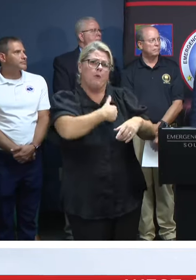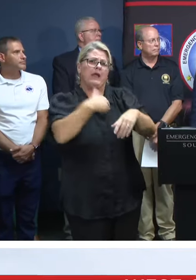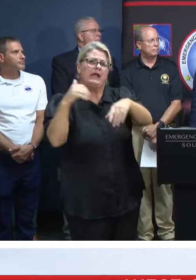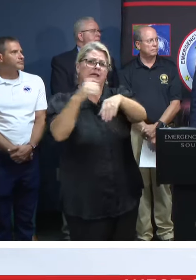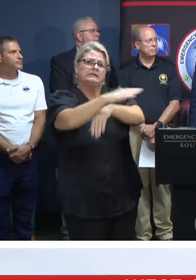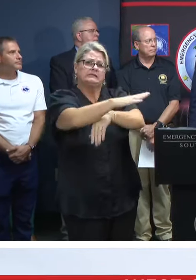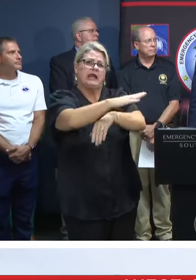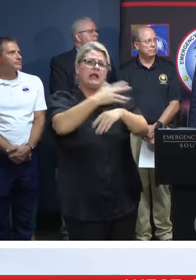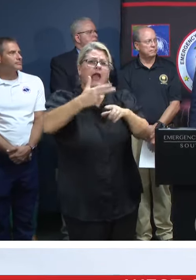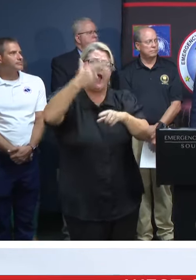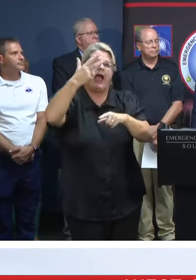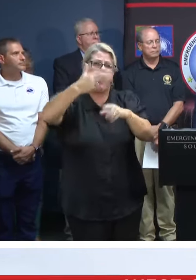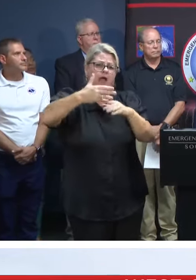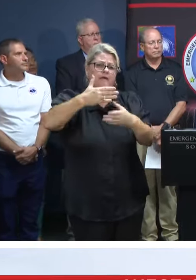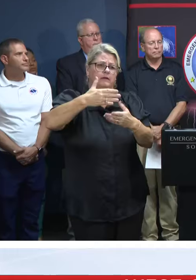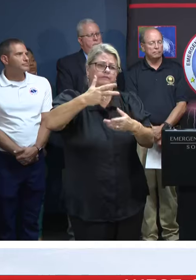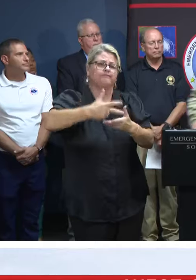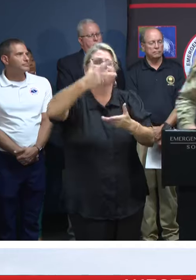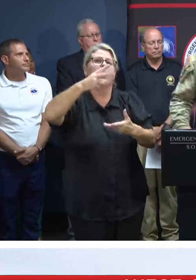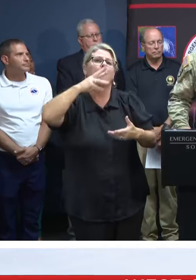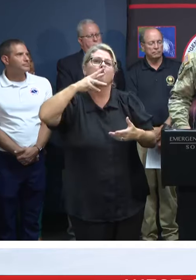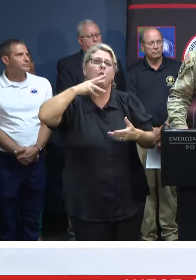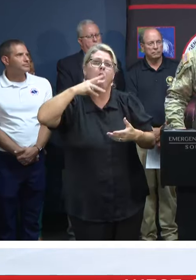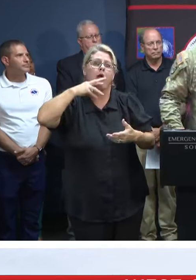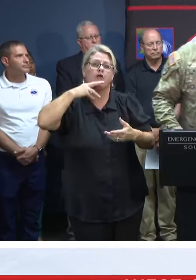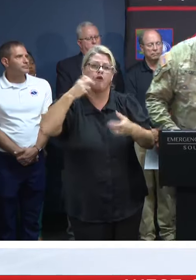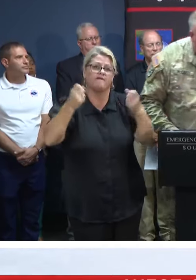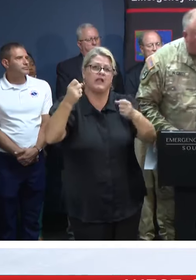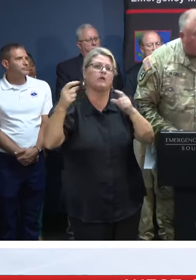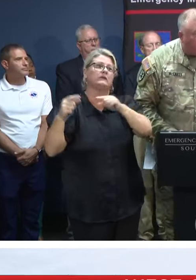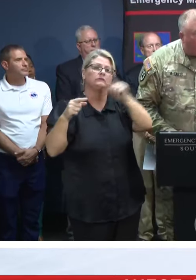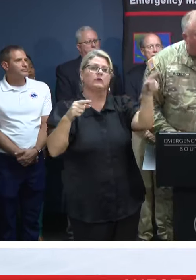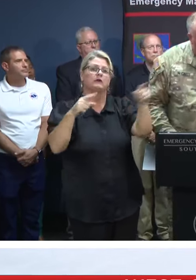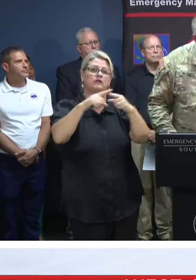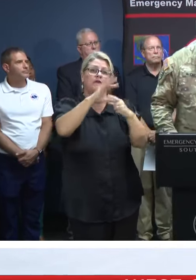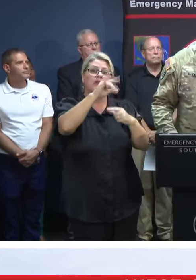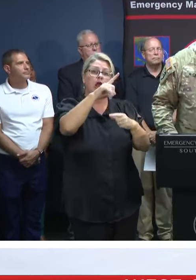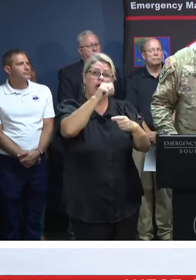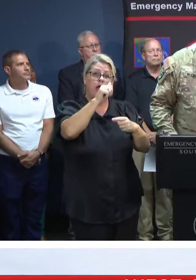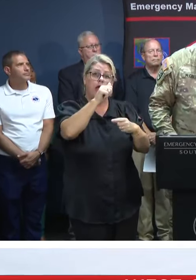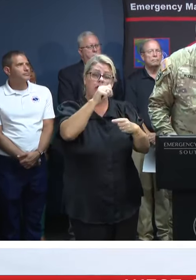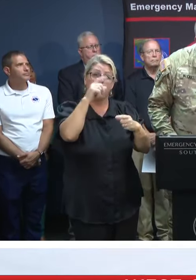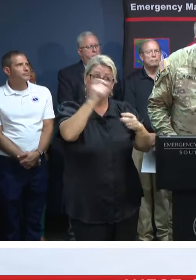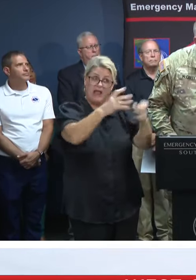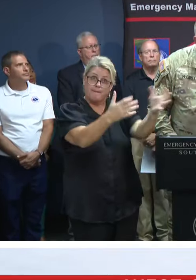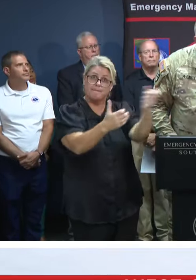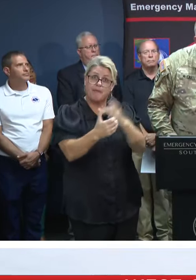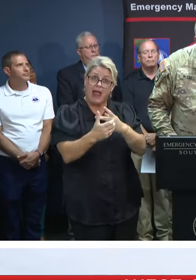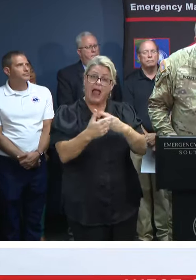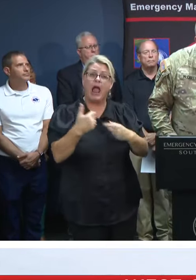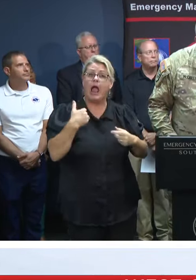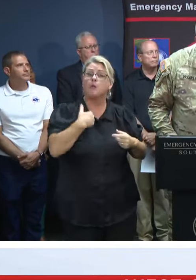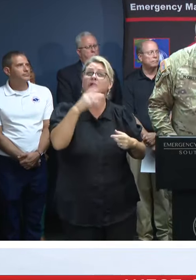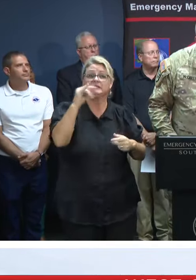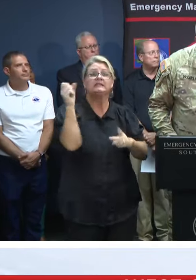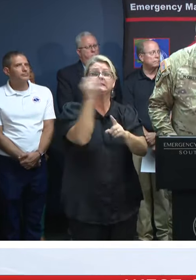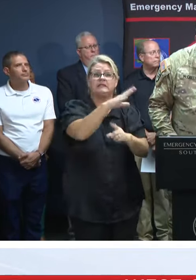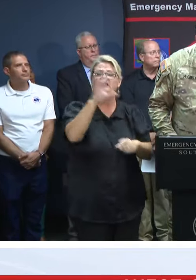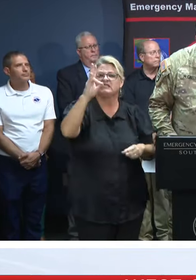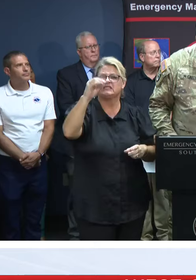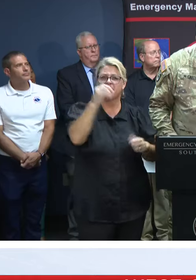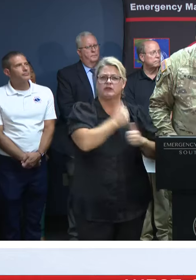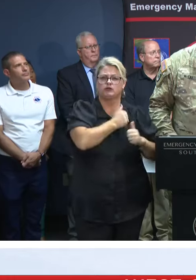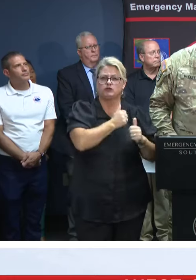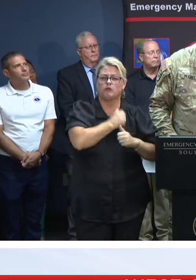plenty of vehicles? What's the status of what we have? No, in response to a request from the state of Florida, we did send about 70 soldiers and about